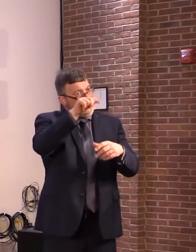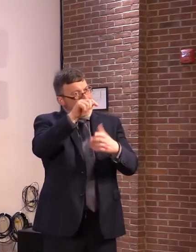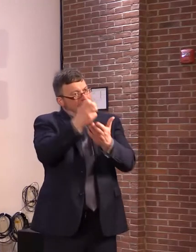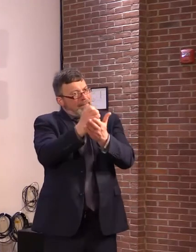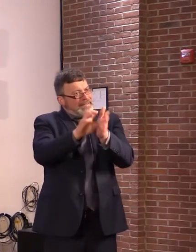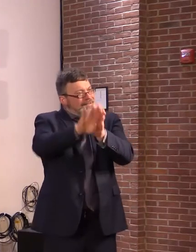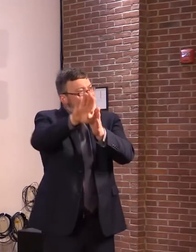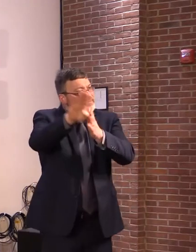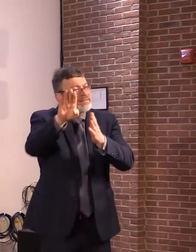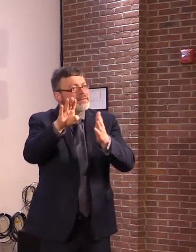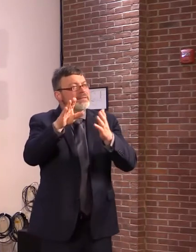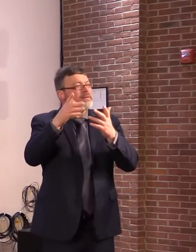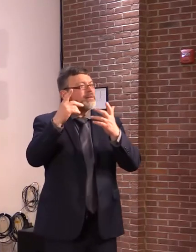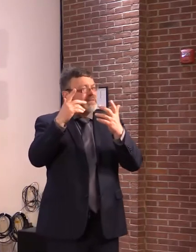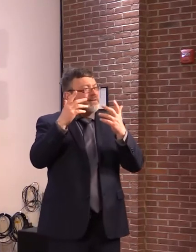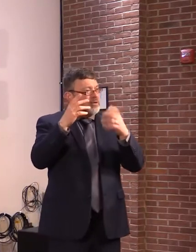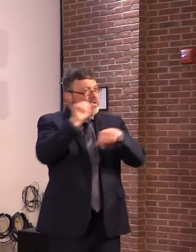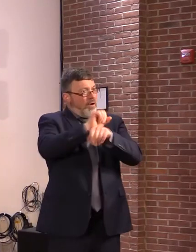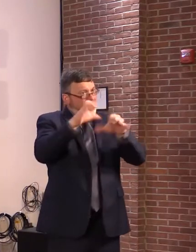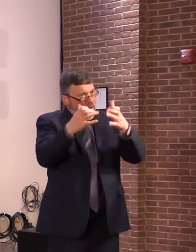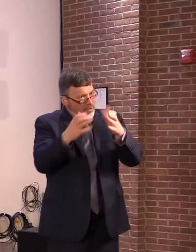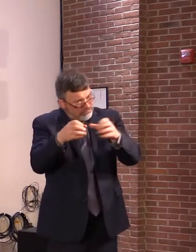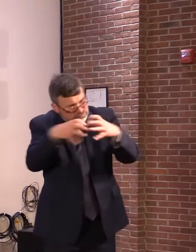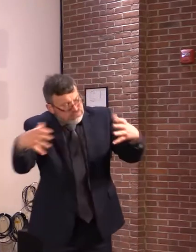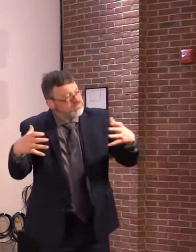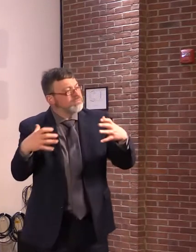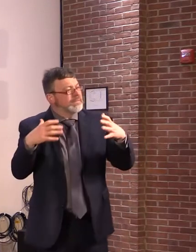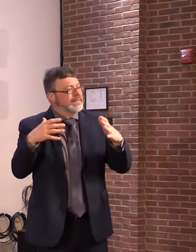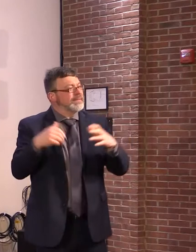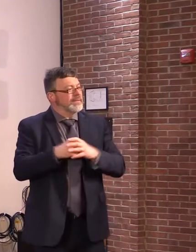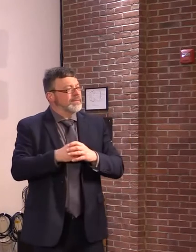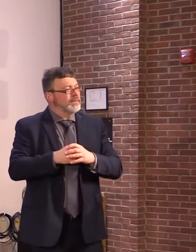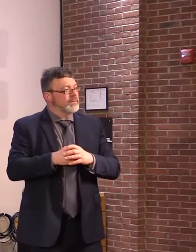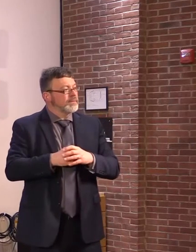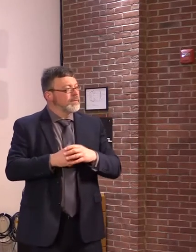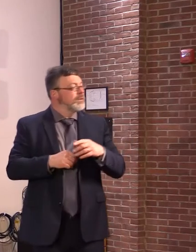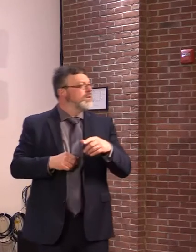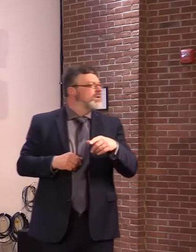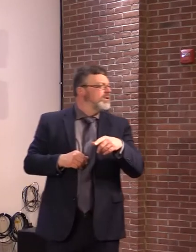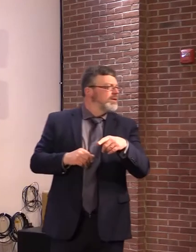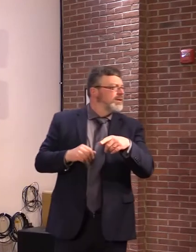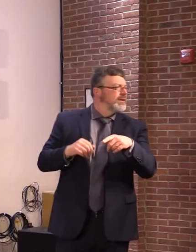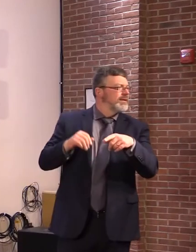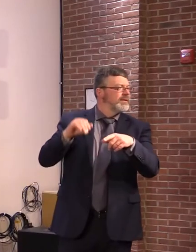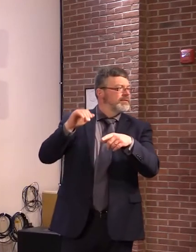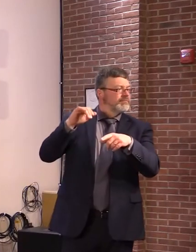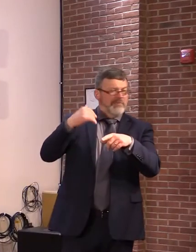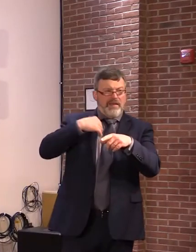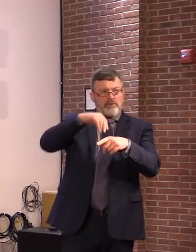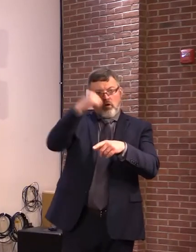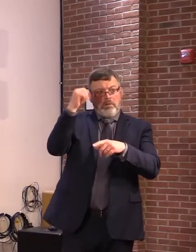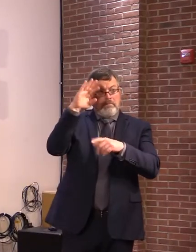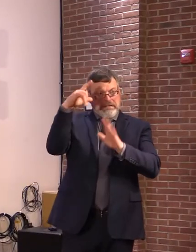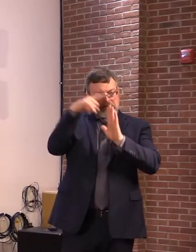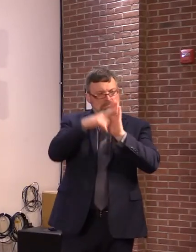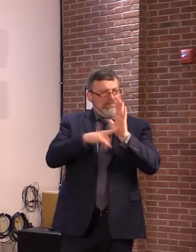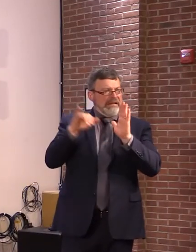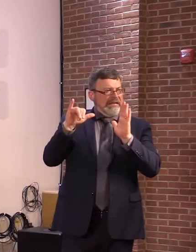Do you have thoughts on the yield bill? I don't know where we're at with the yield bill at this point in time. I just don't know.